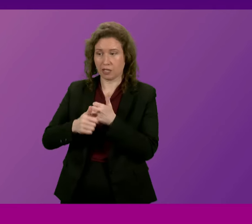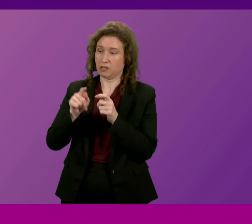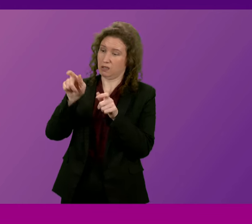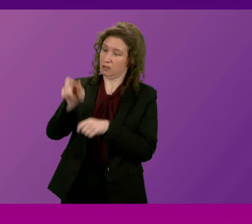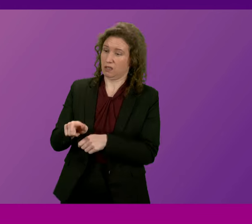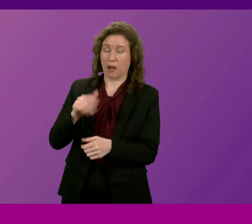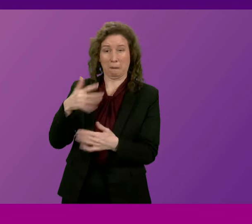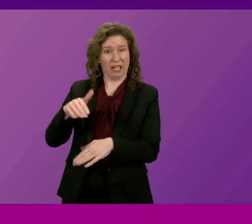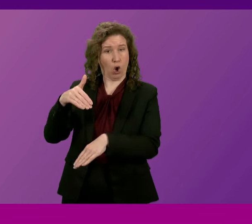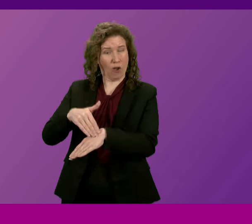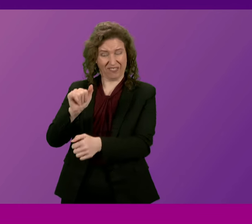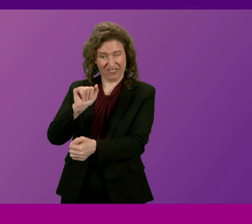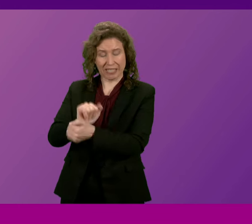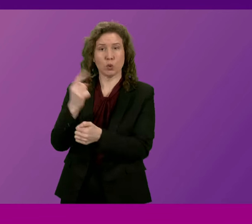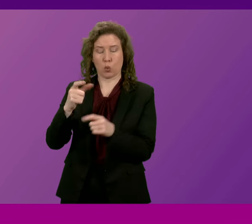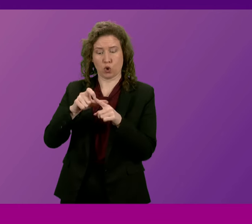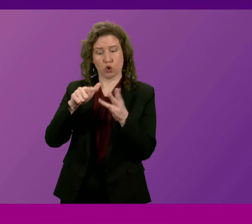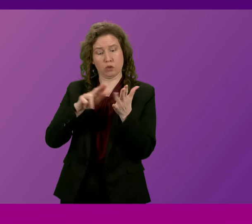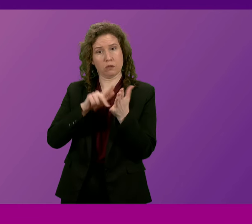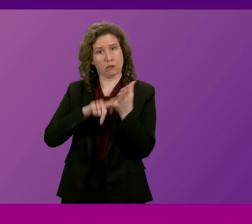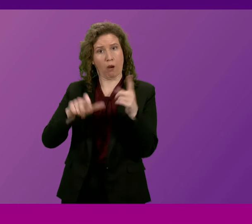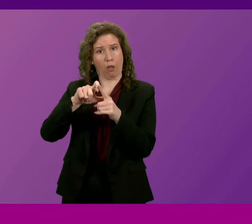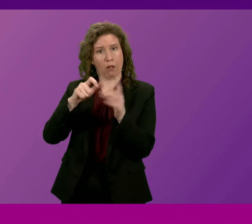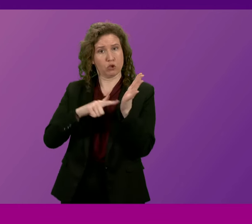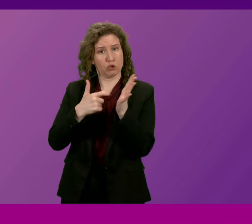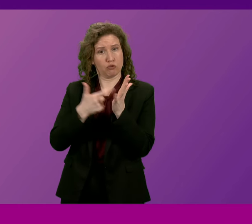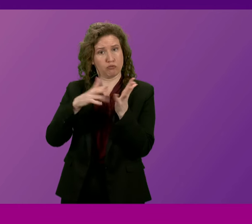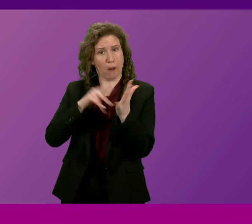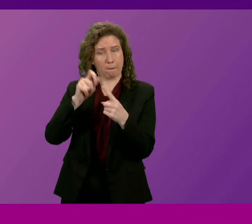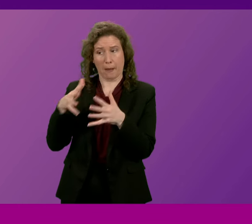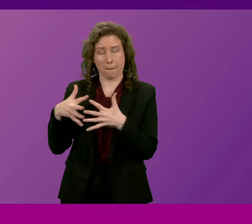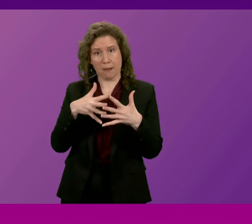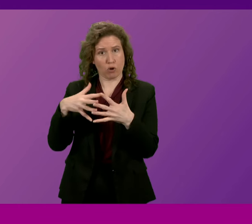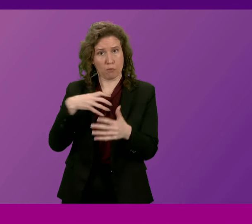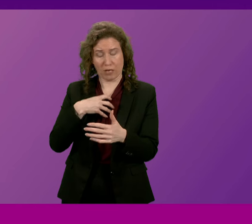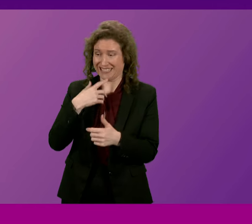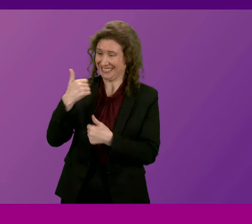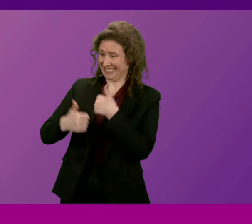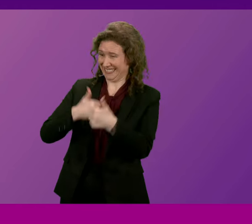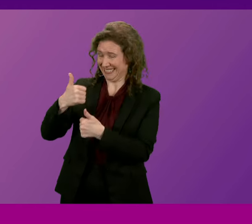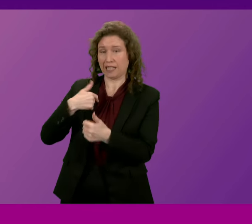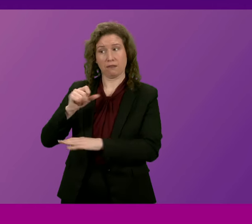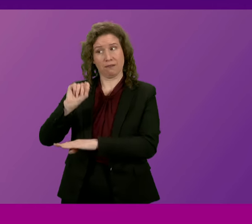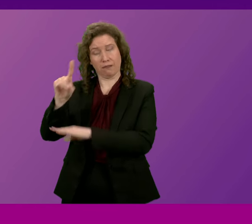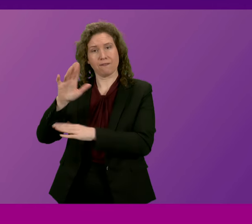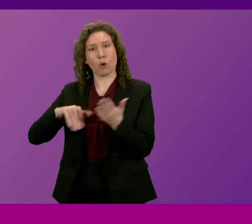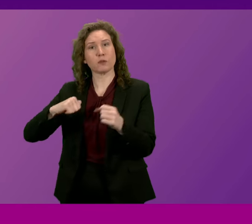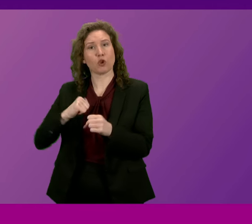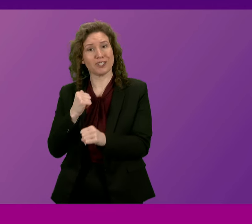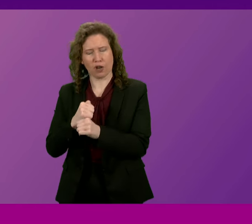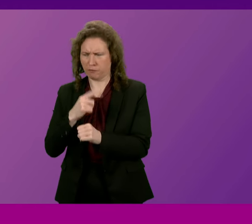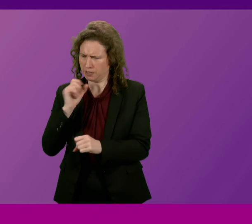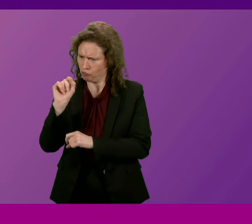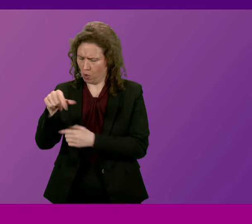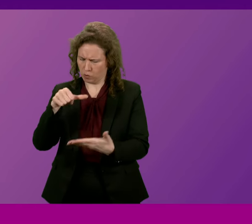felon Donald Trump on his re-election. Writing officially on behalf of the Scottish government, he wrote that he is